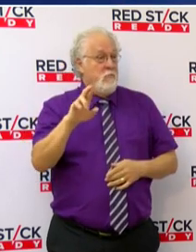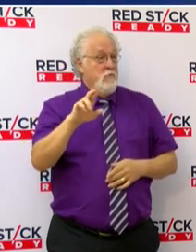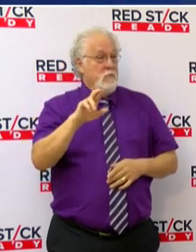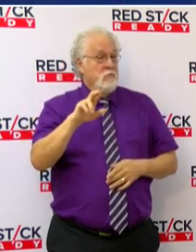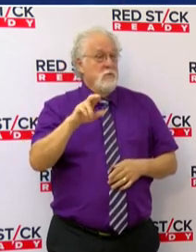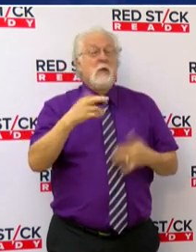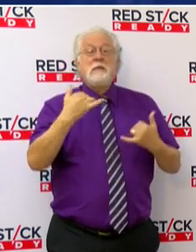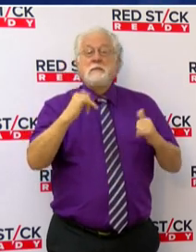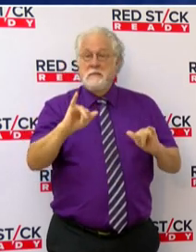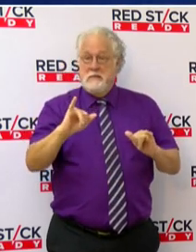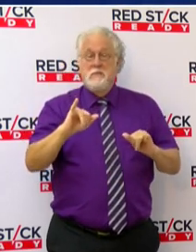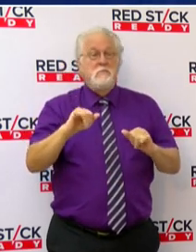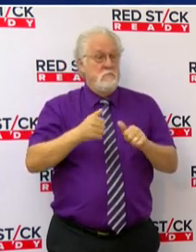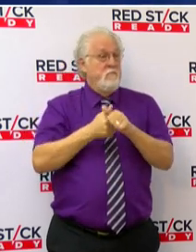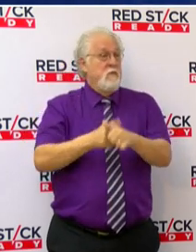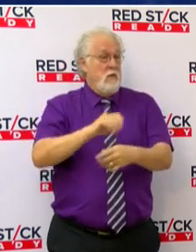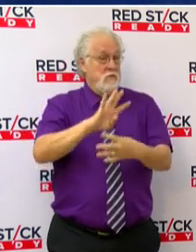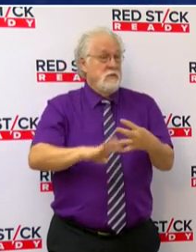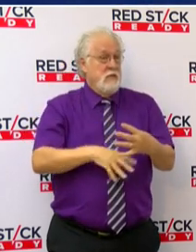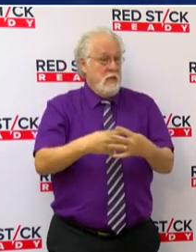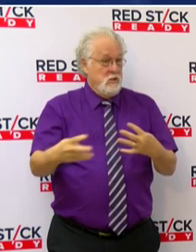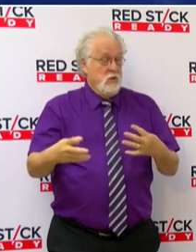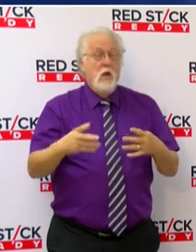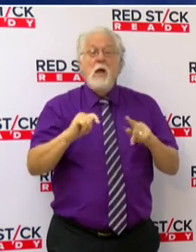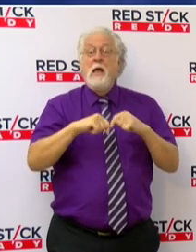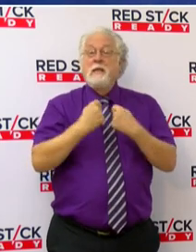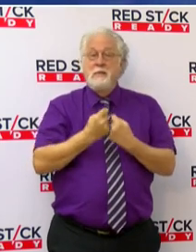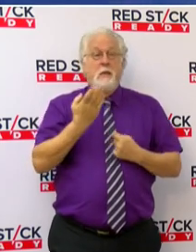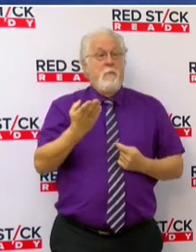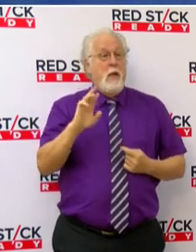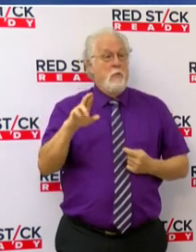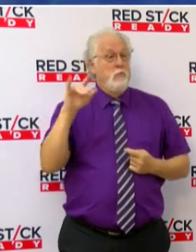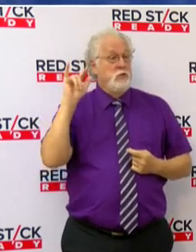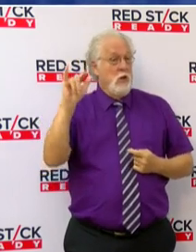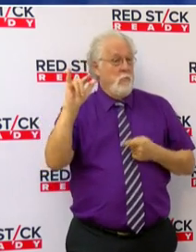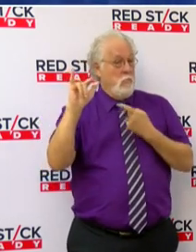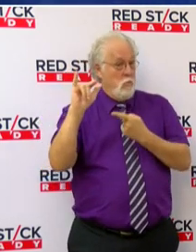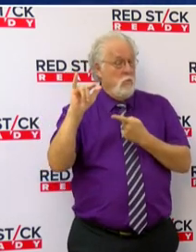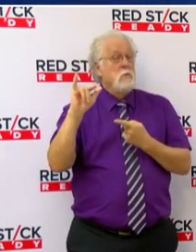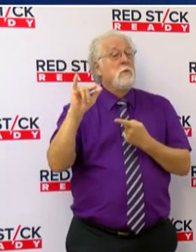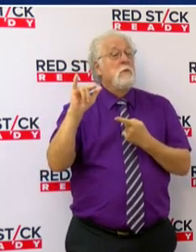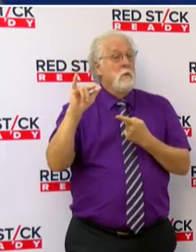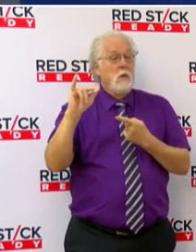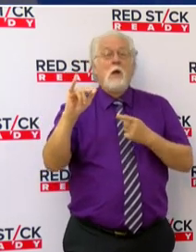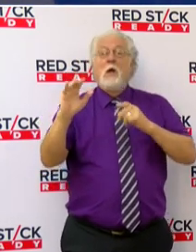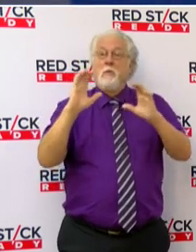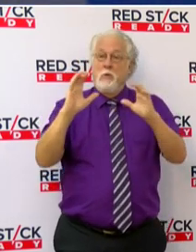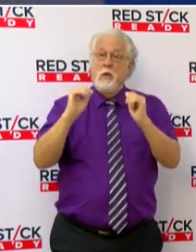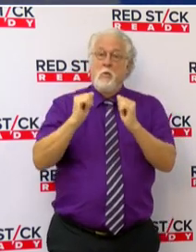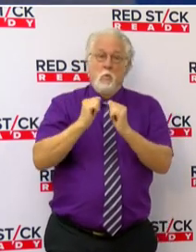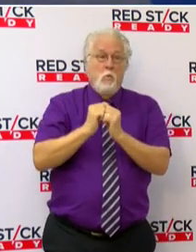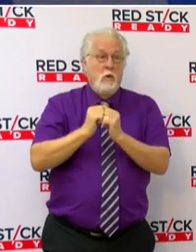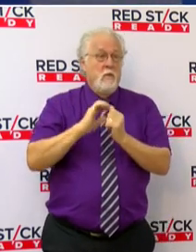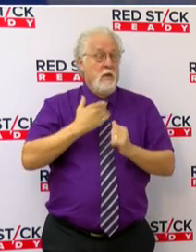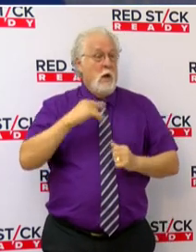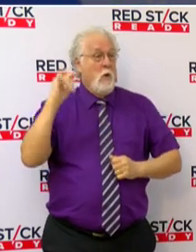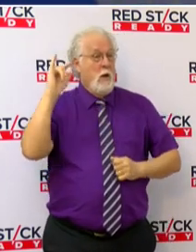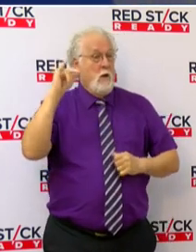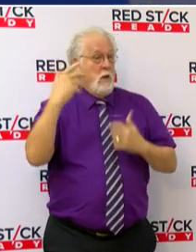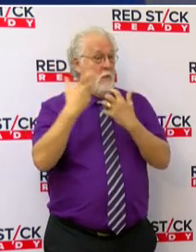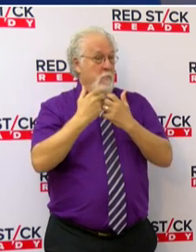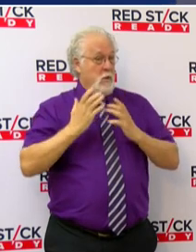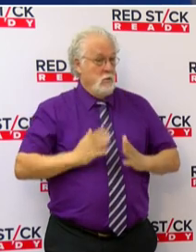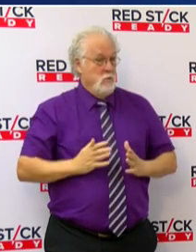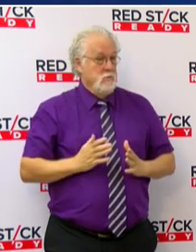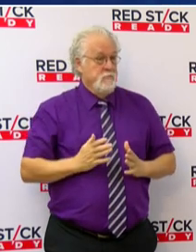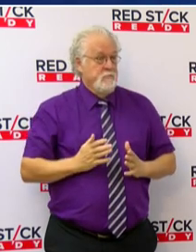are still on schedule, and our team at the Baton Rouge Airport is in constant communication with our airline partners.